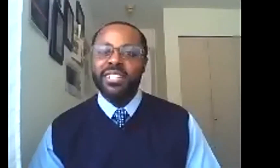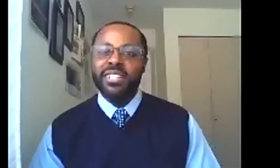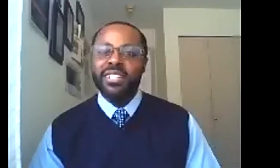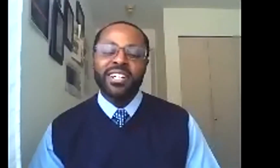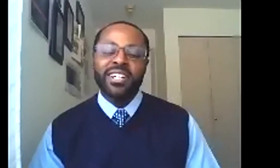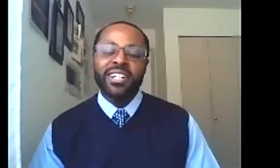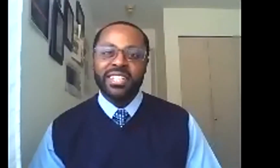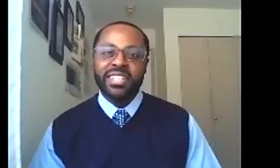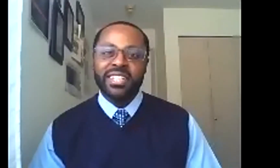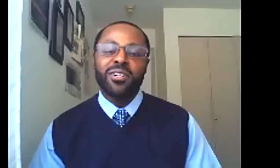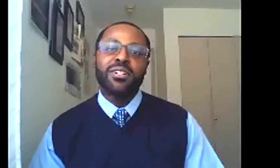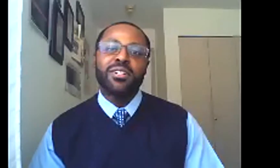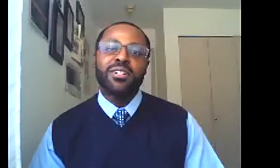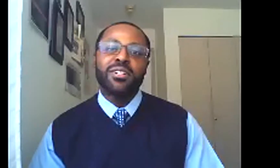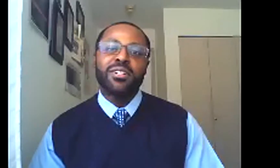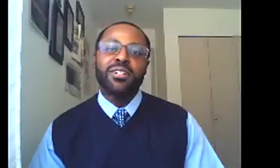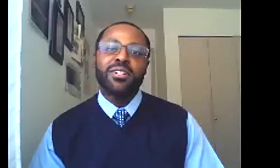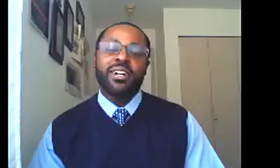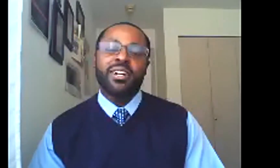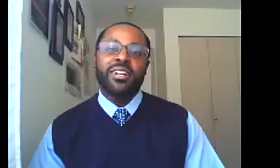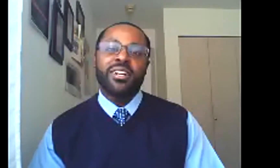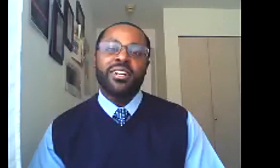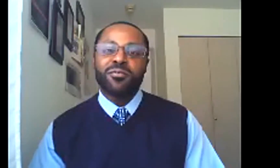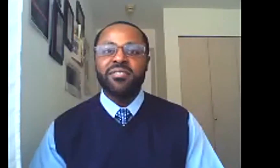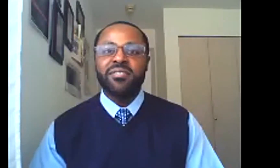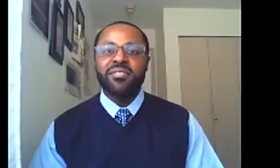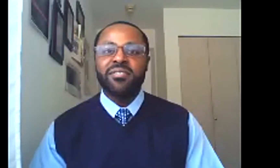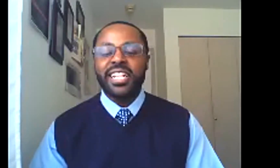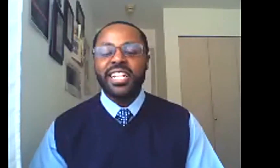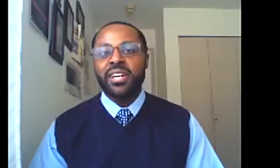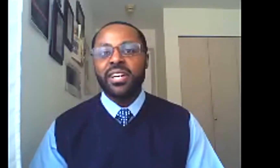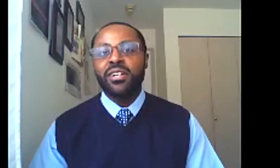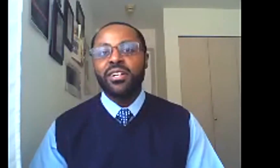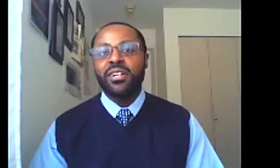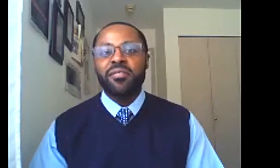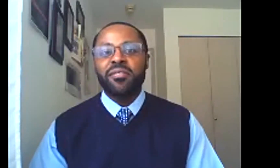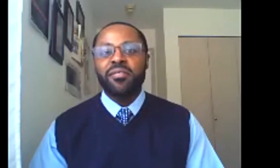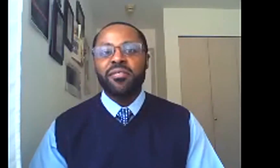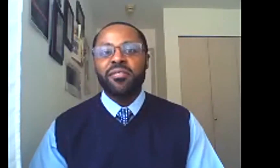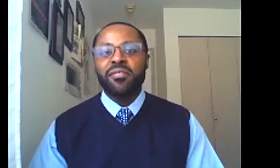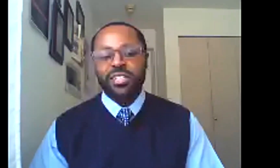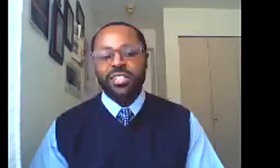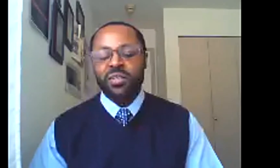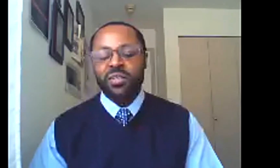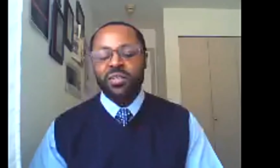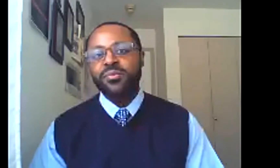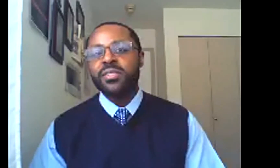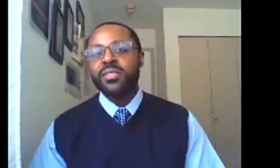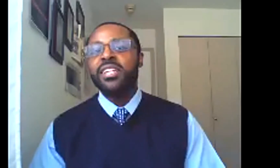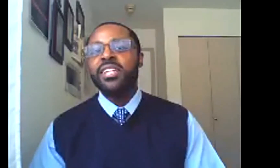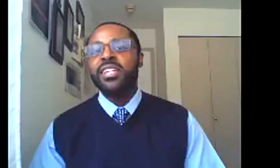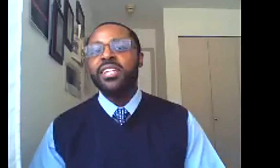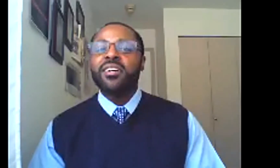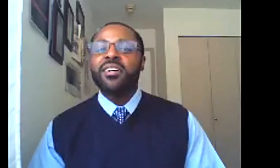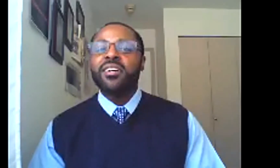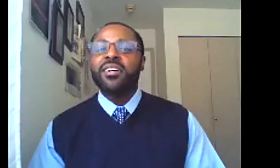society are part of the context that we all, uh, it's important for us to keep in mind as we think about what's happening in this current moment.